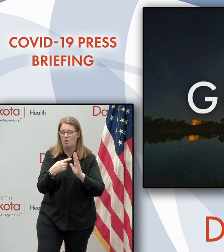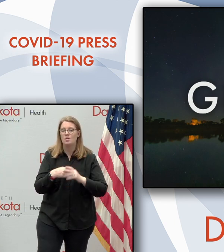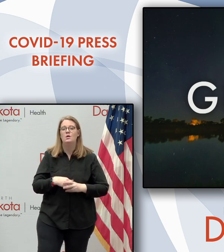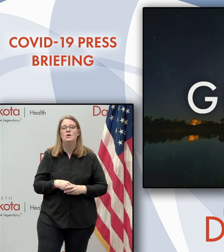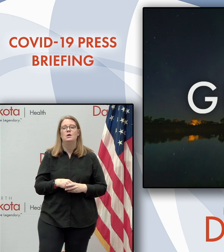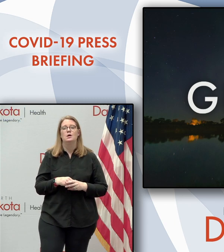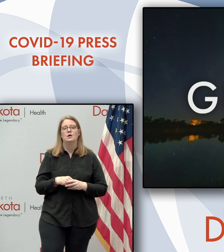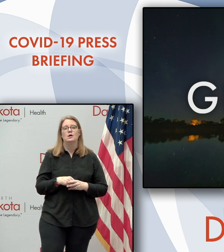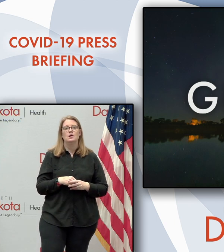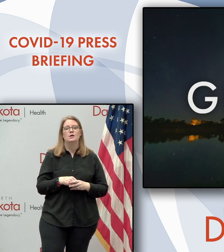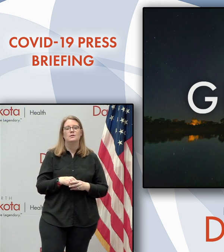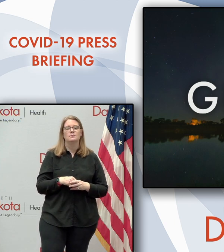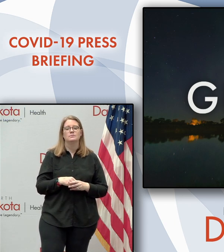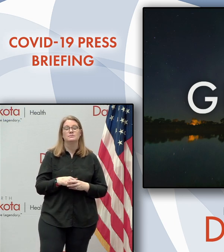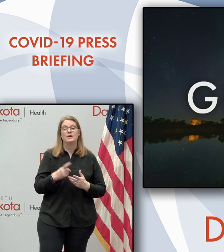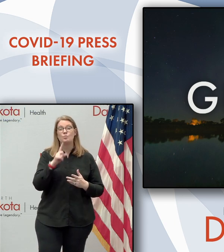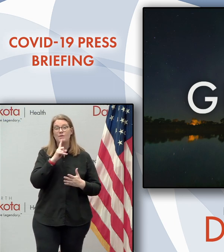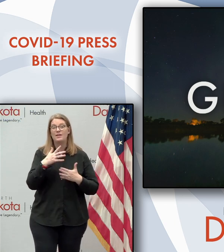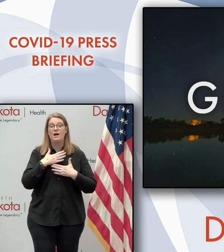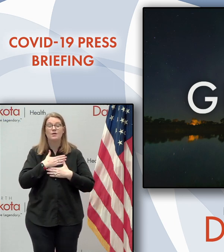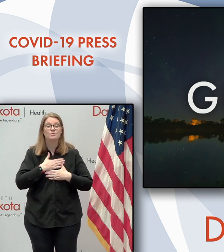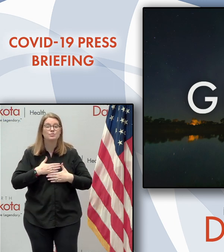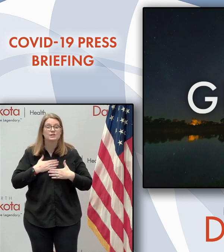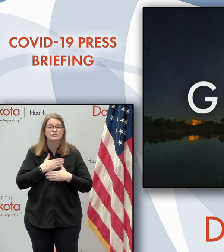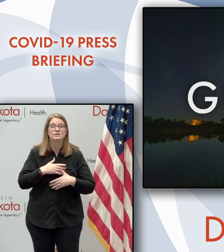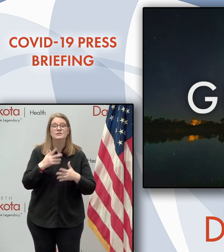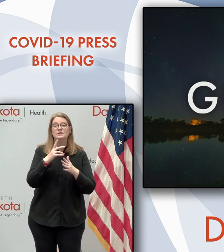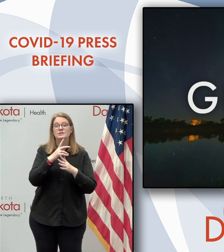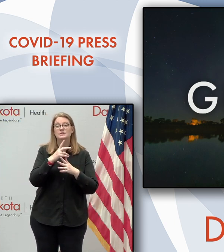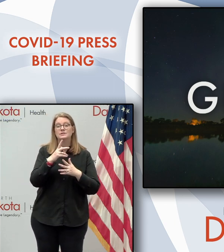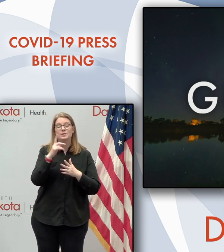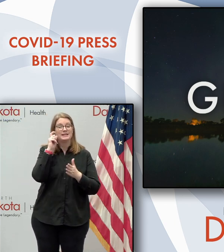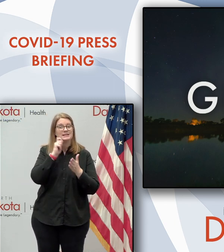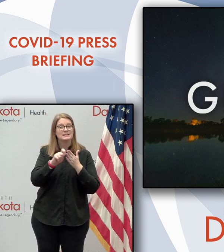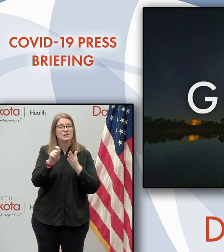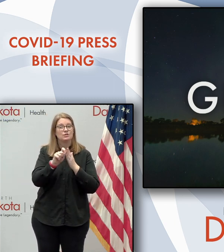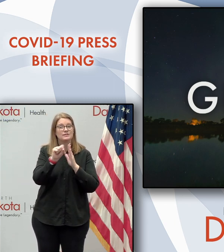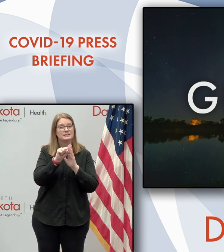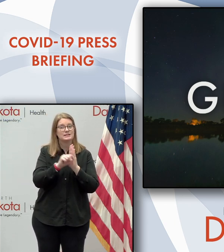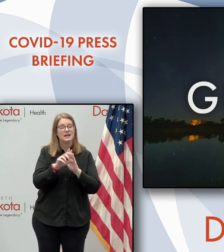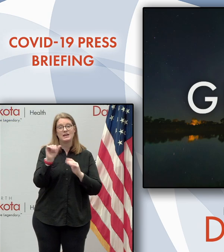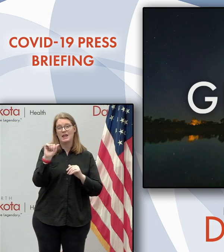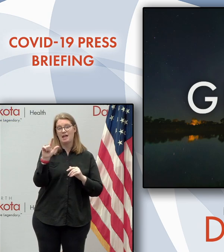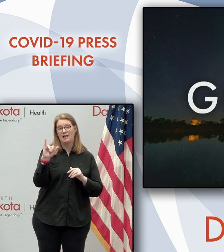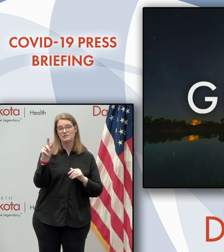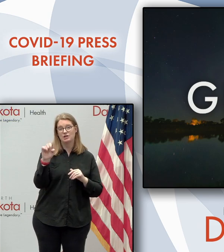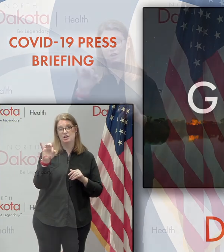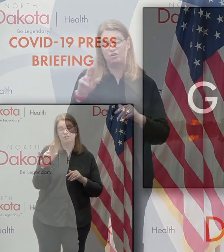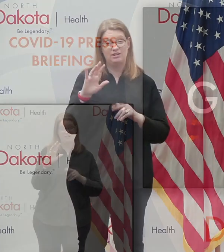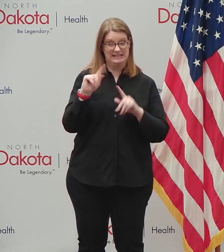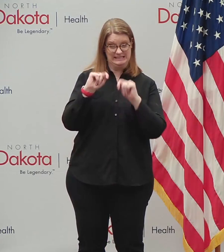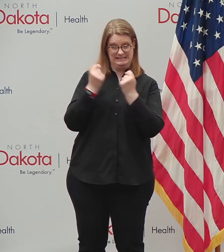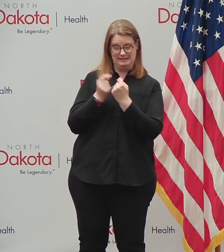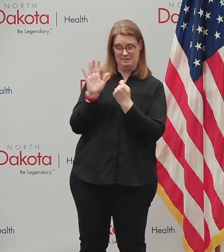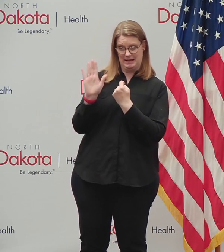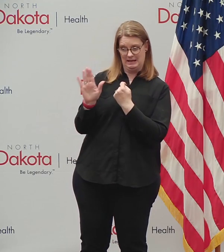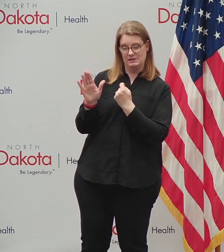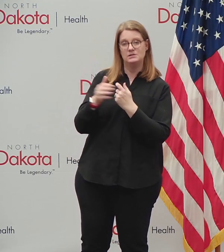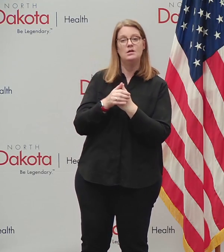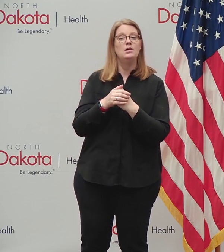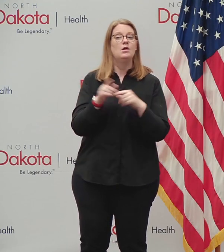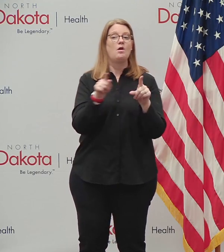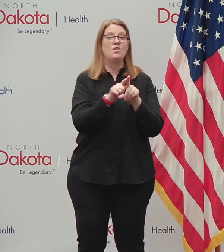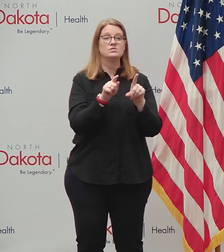also want to share our deepest appreciation, starting with Secretary of State, Al Jaeger, and his entire team. In addition to that,